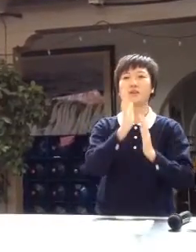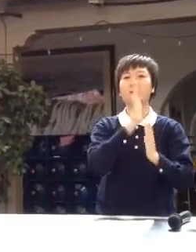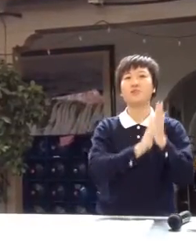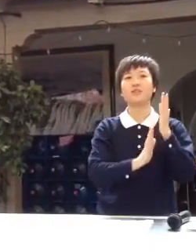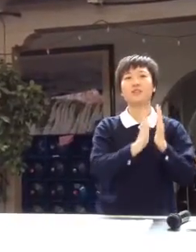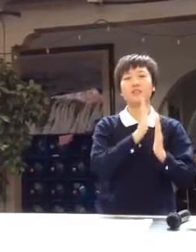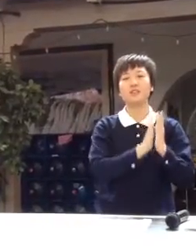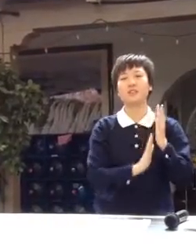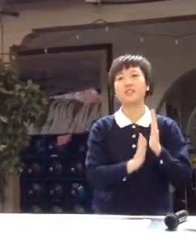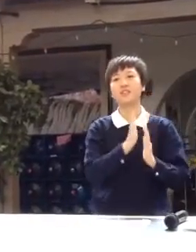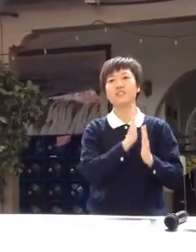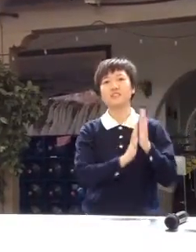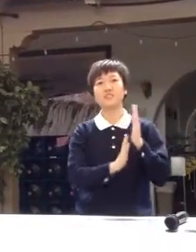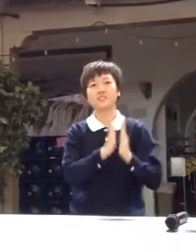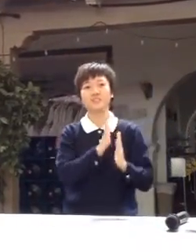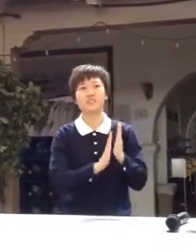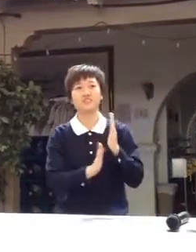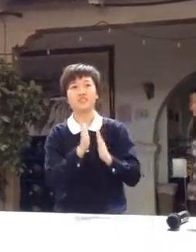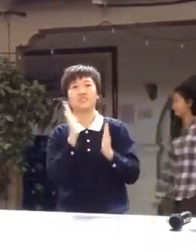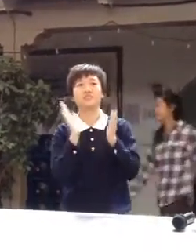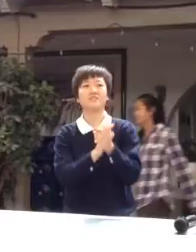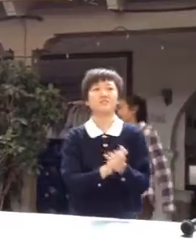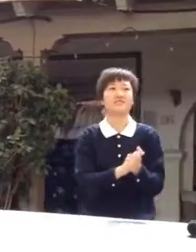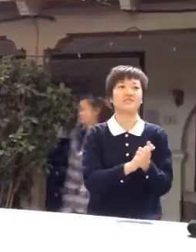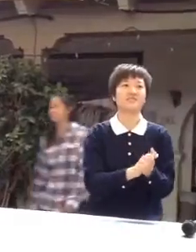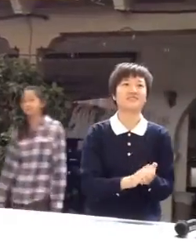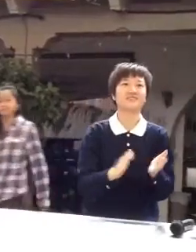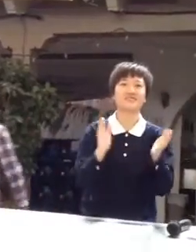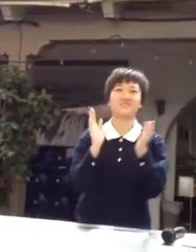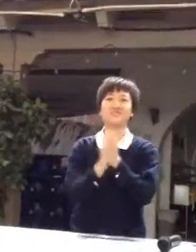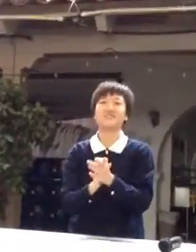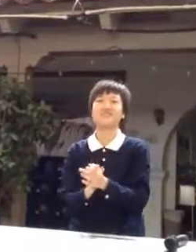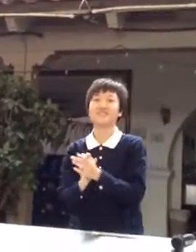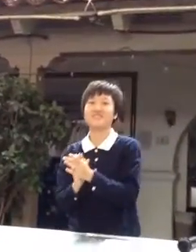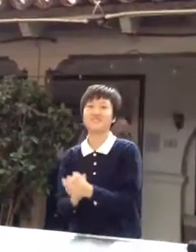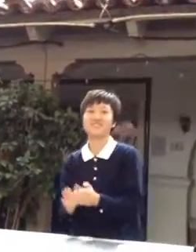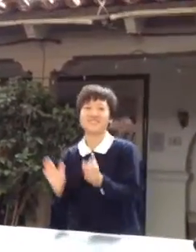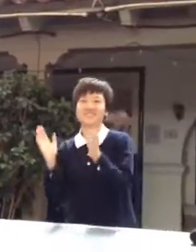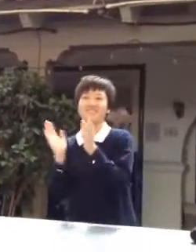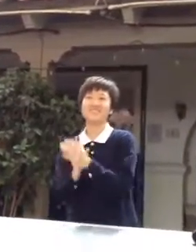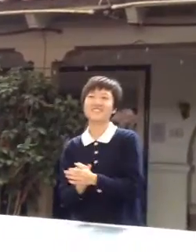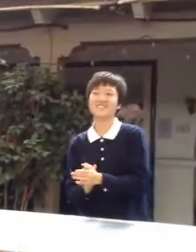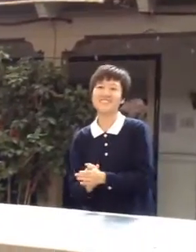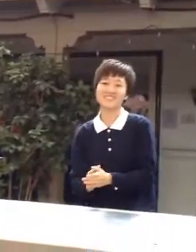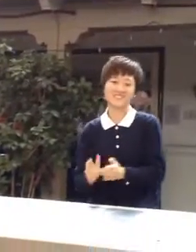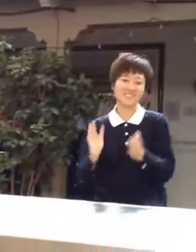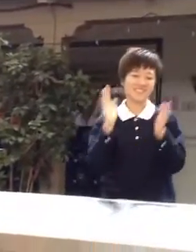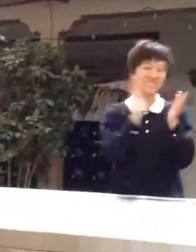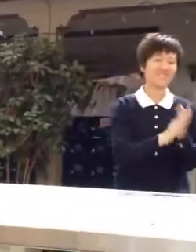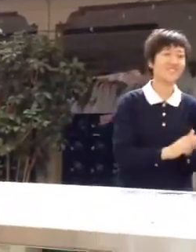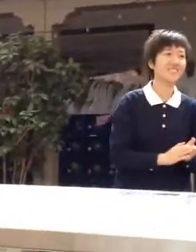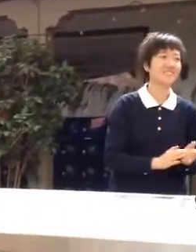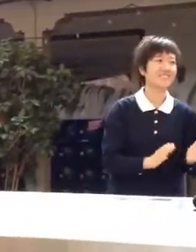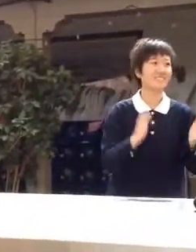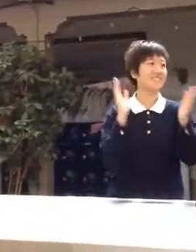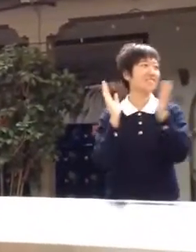before. I am young,